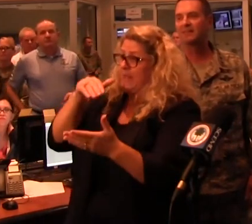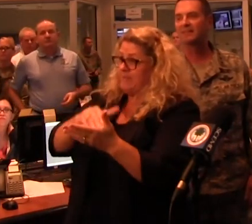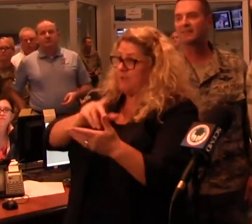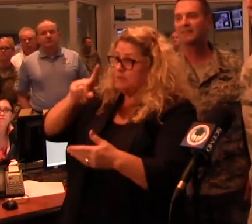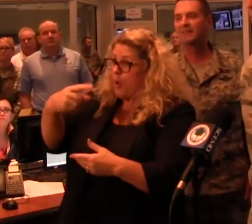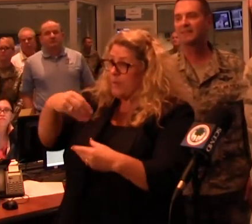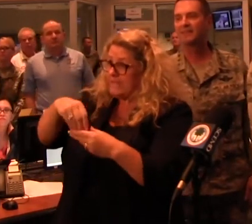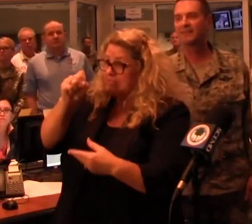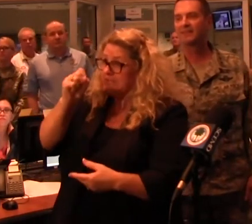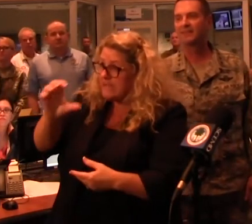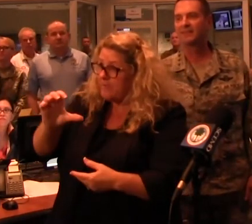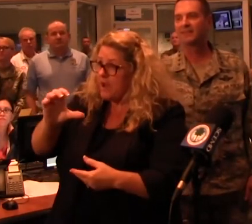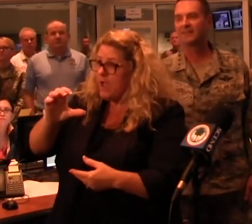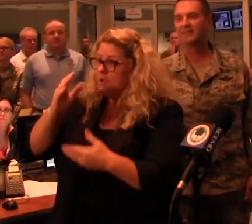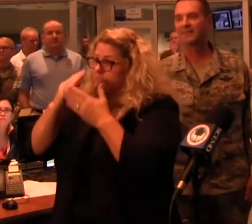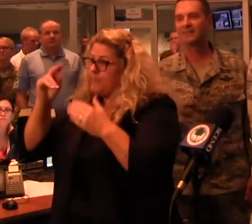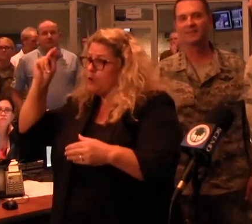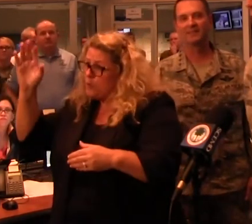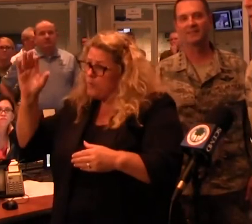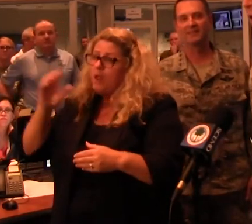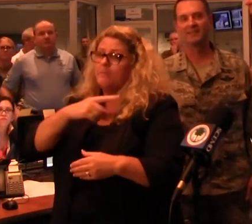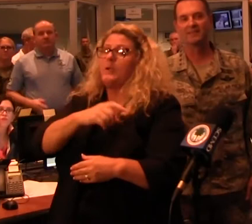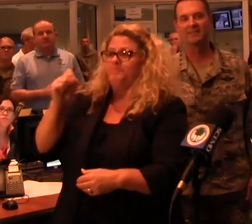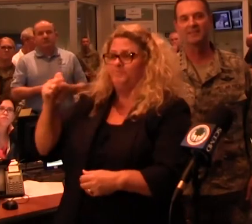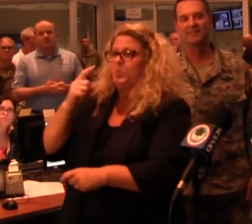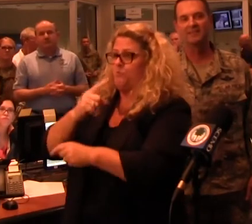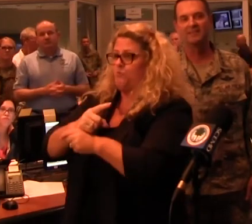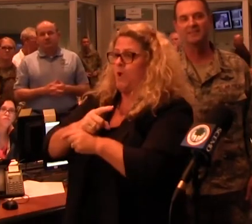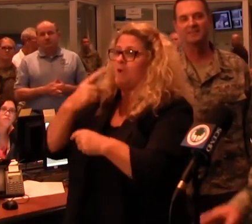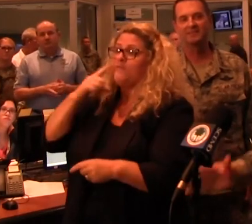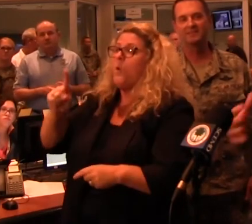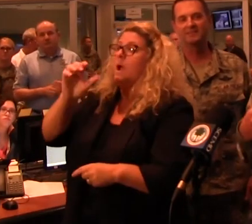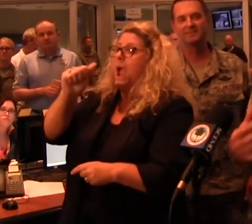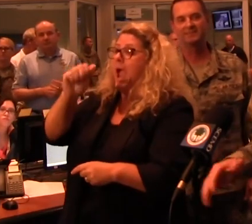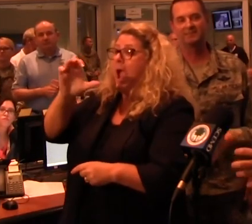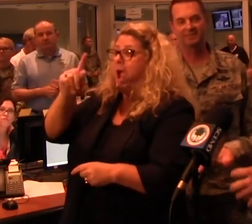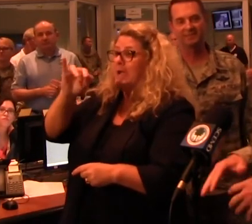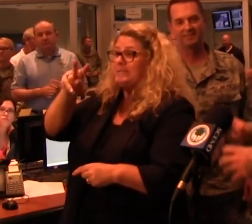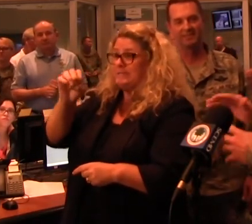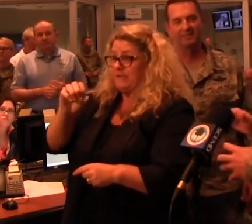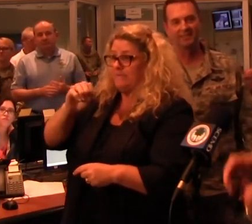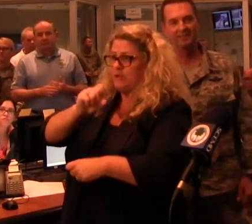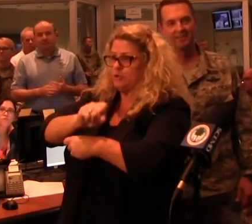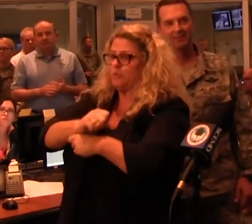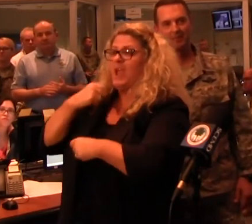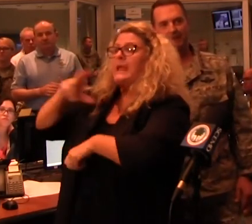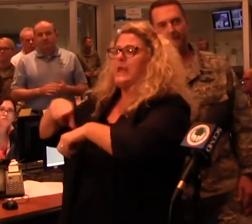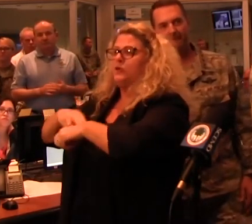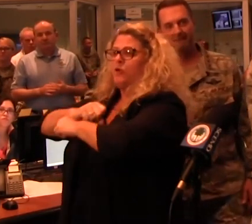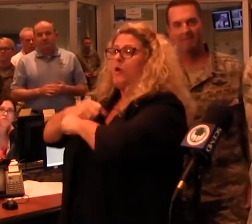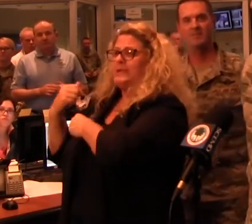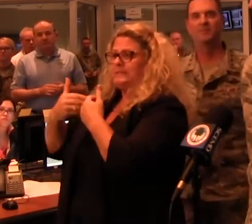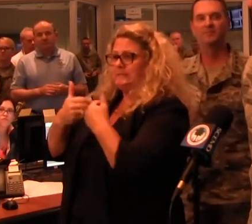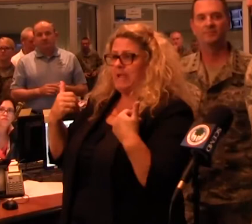Carolina and the rest are in North Carolina? I didn't quite get that. Yes, specifically to South Carolina on the active duty only side, so not National Guard, which is doing some amazing work